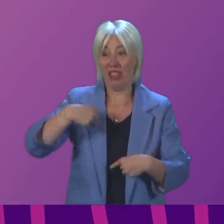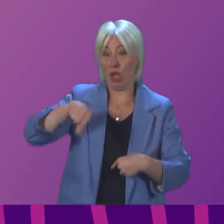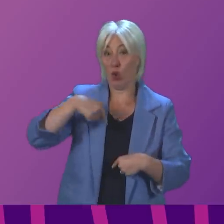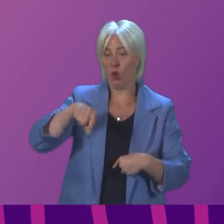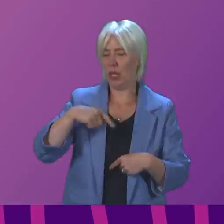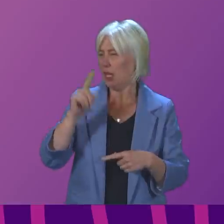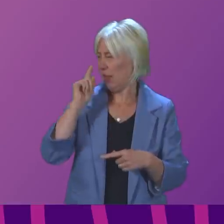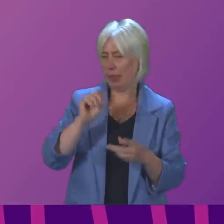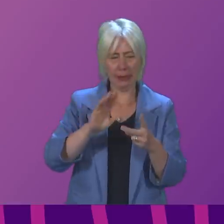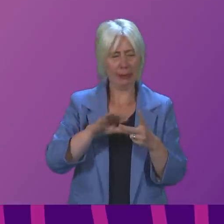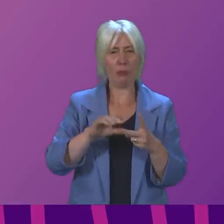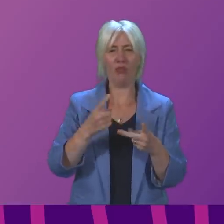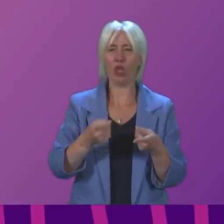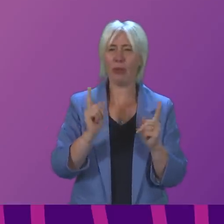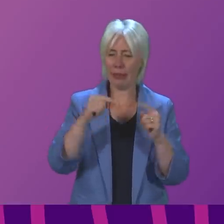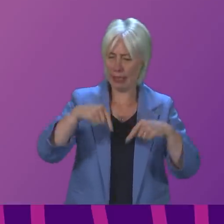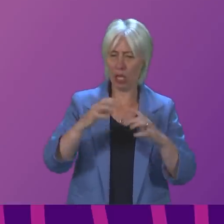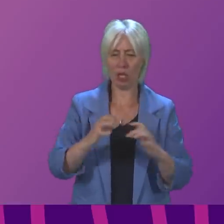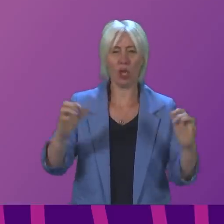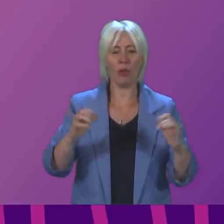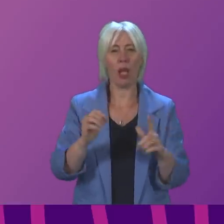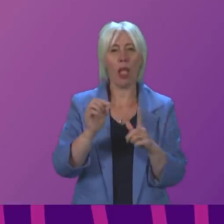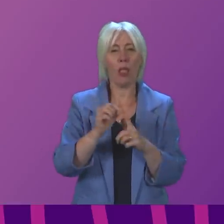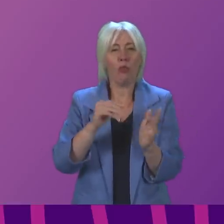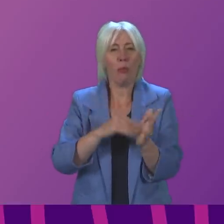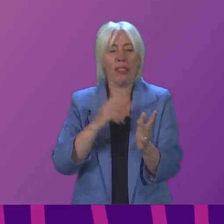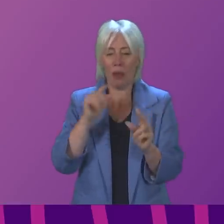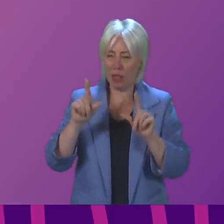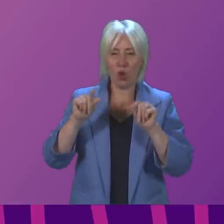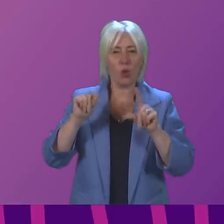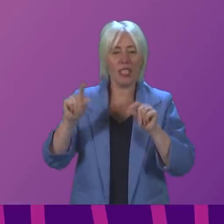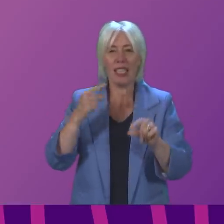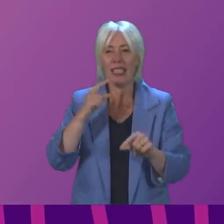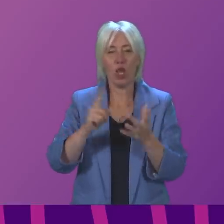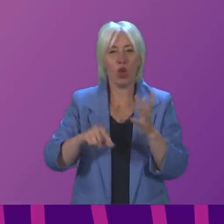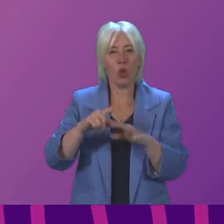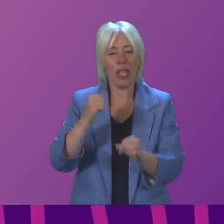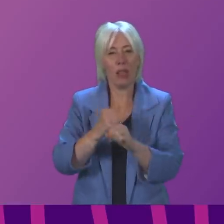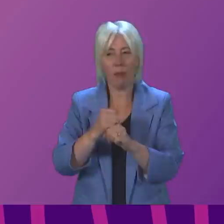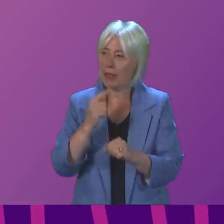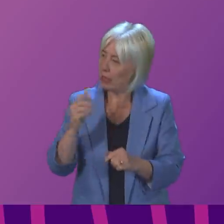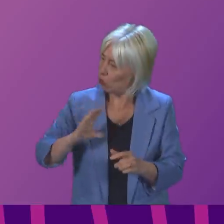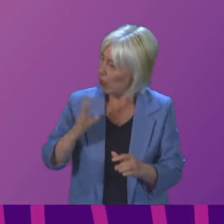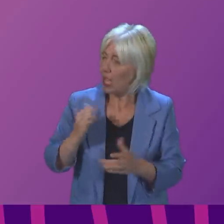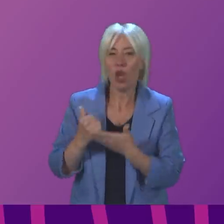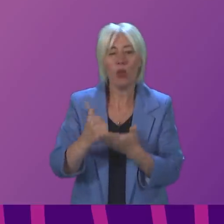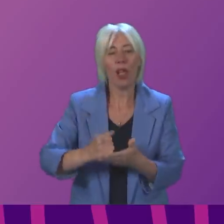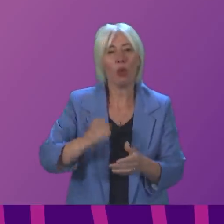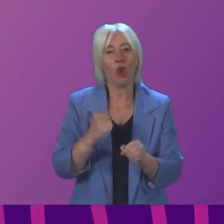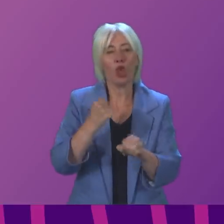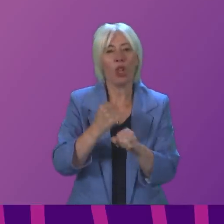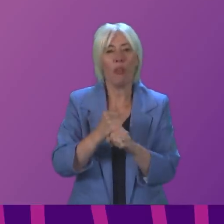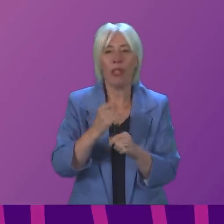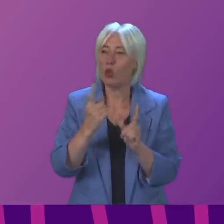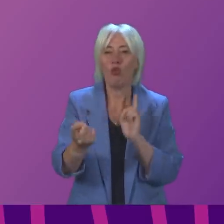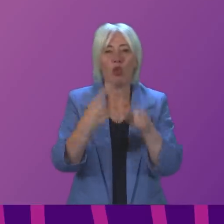to, I think, the Deputy First Minister in the Chamber, the Prime Minister tweeted that the UK government was ready to help the Scottish Government in a response to